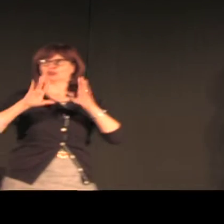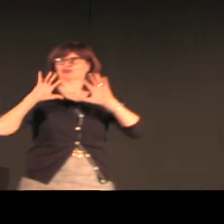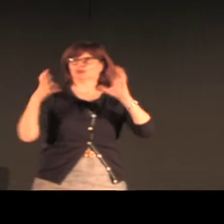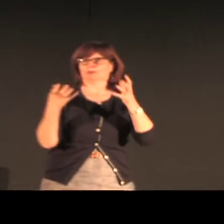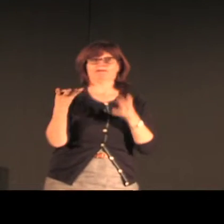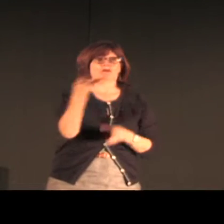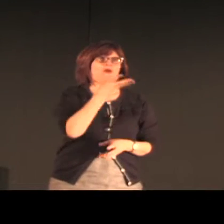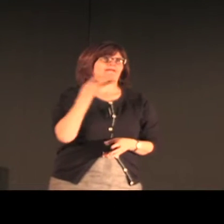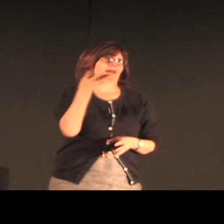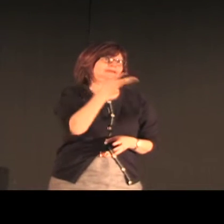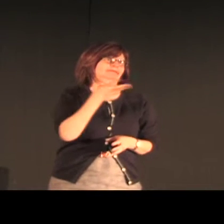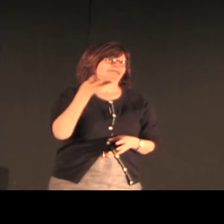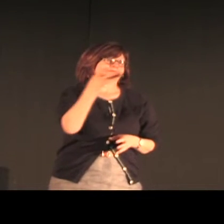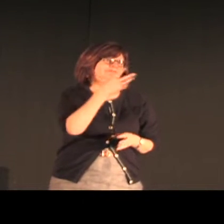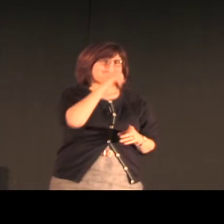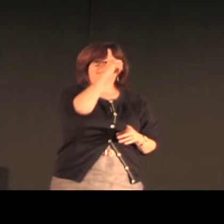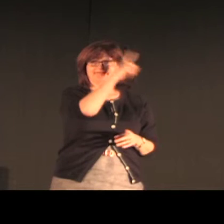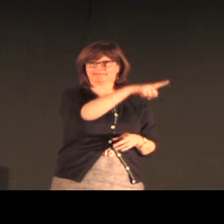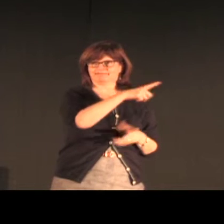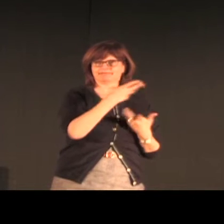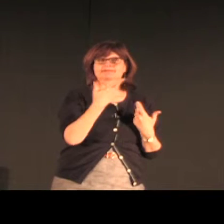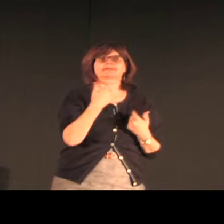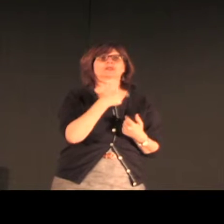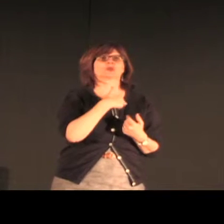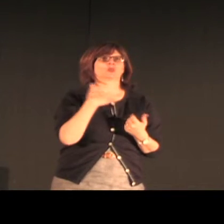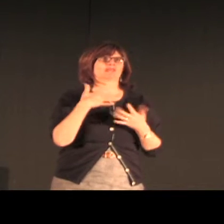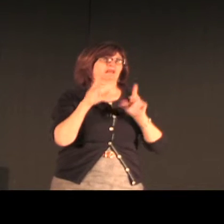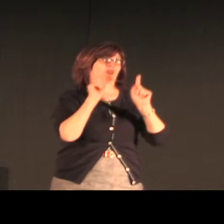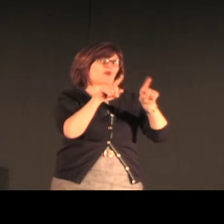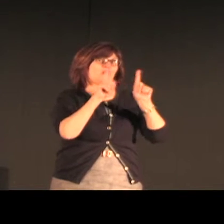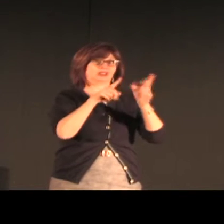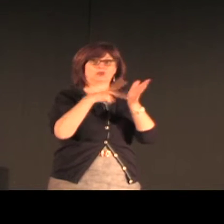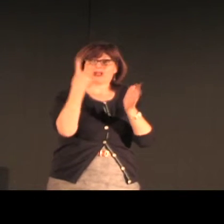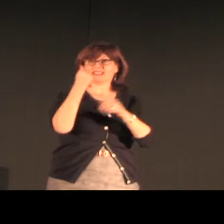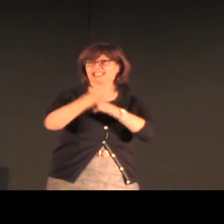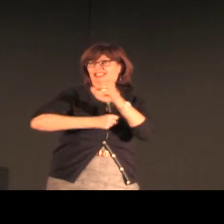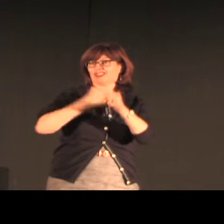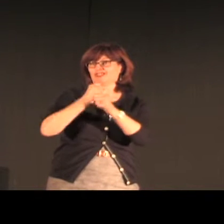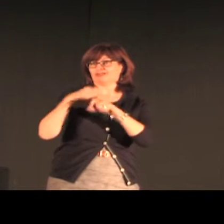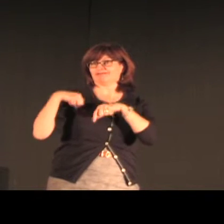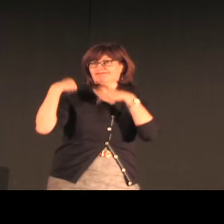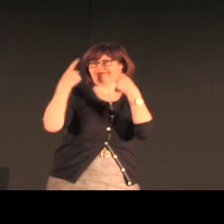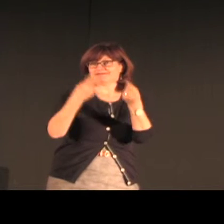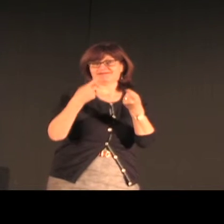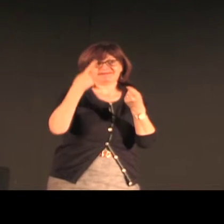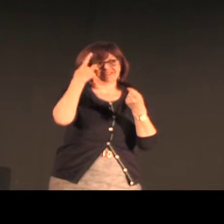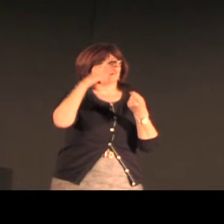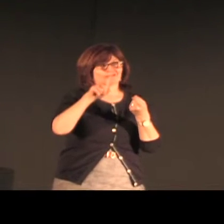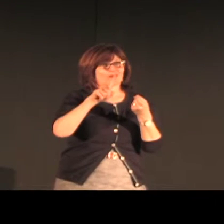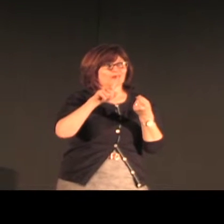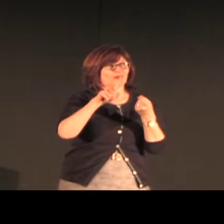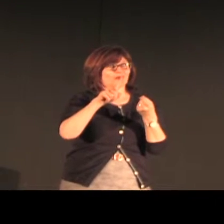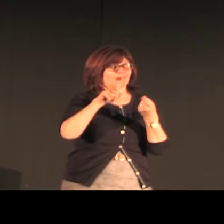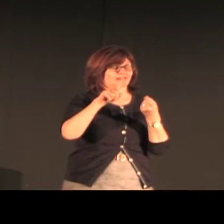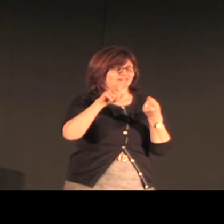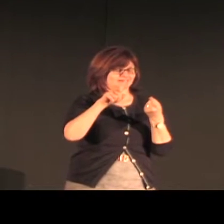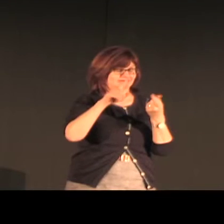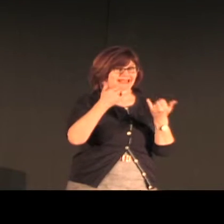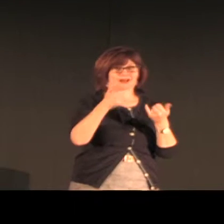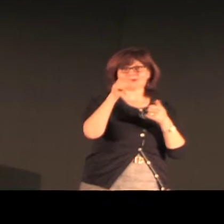language was more intact. This is a photo of my group, research group. We've been going to the